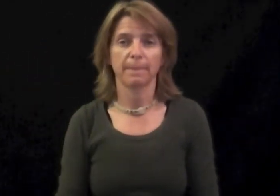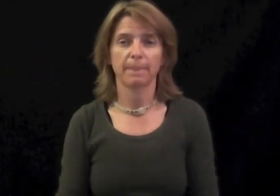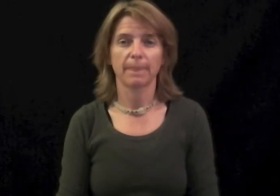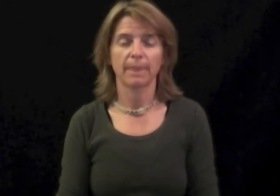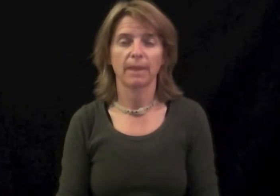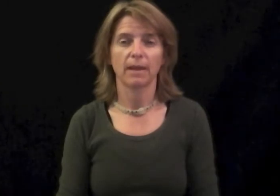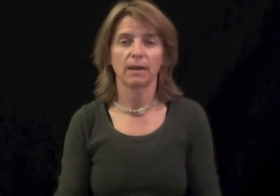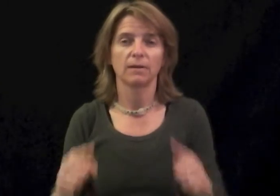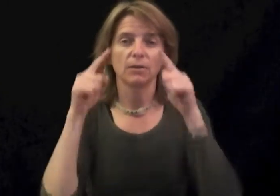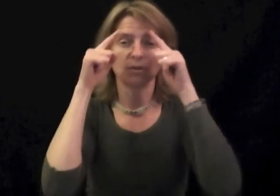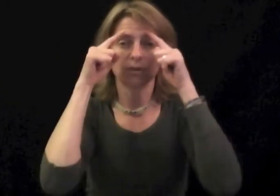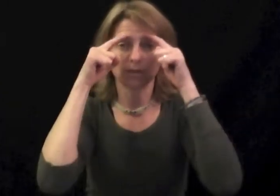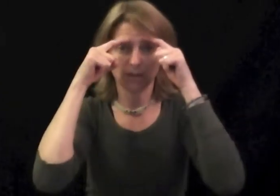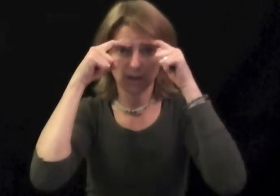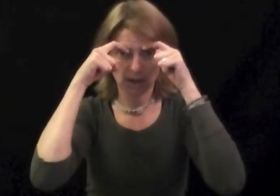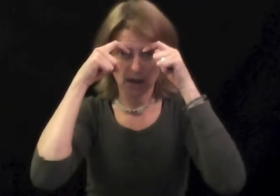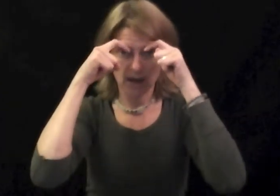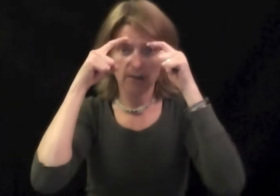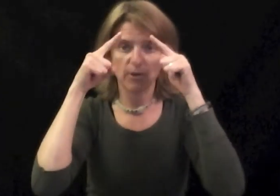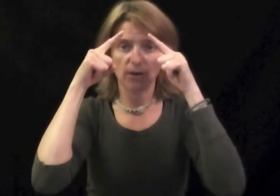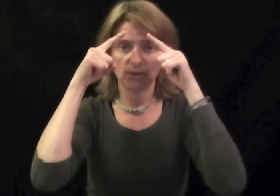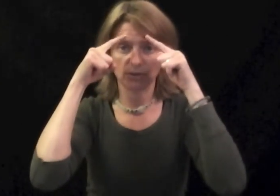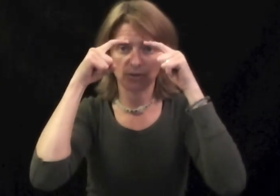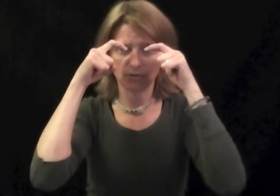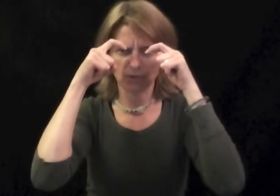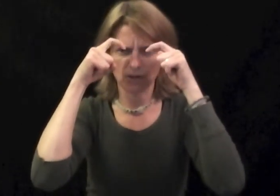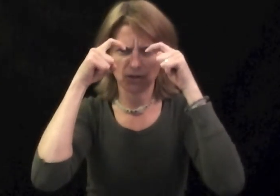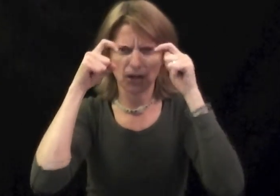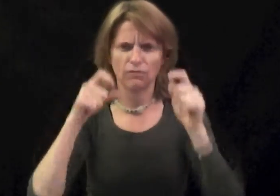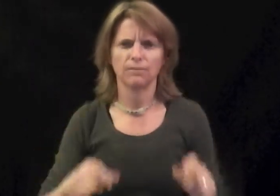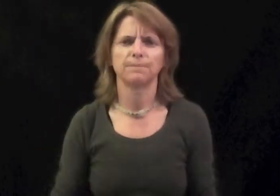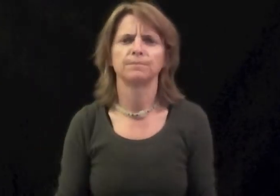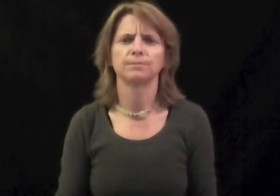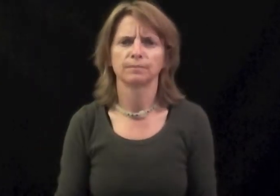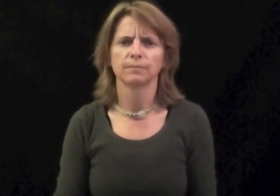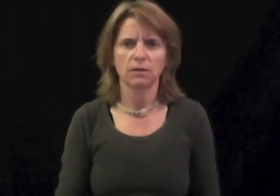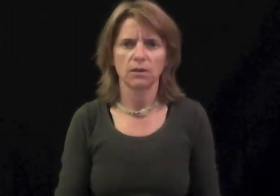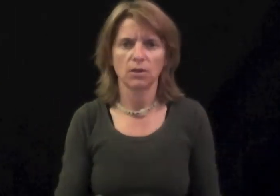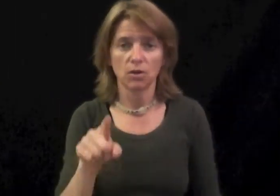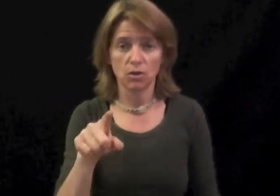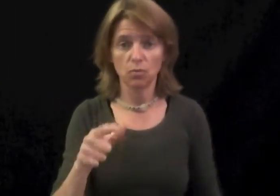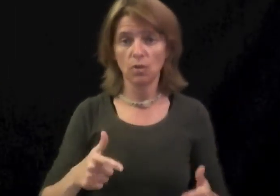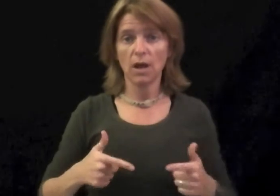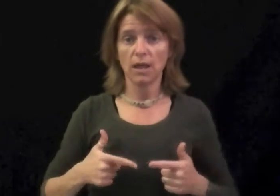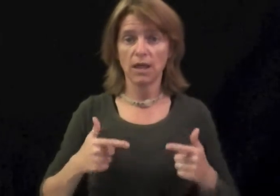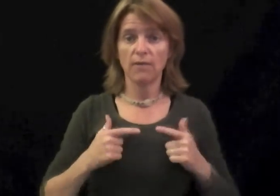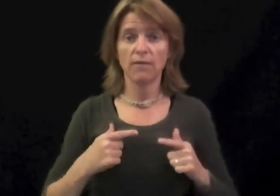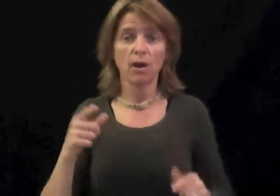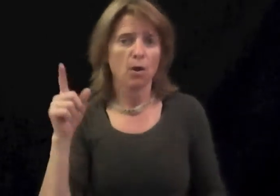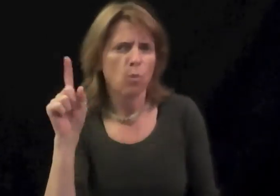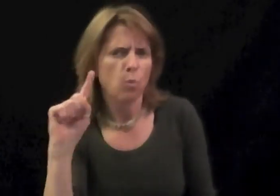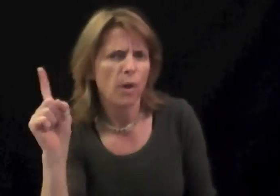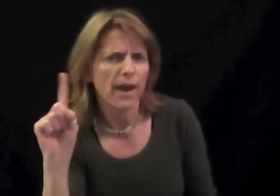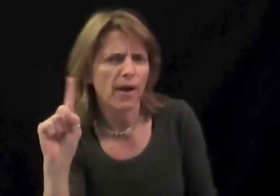SO, THOSE ARE THE EYEBROWS THAT CRUNCH DOWN. YOU LIVE WHERE.